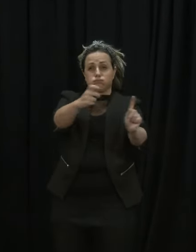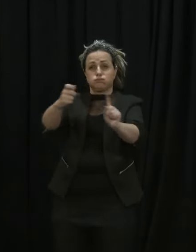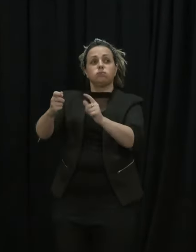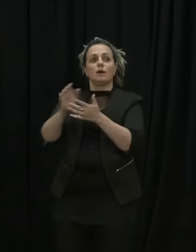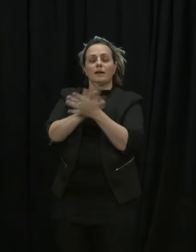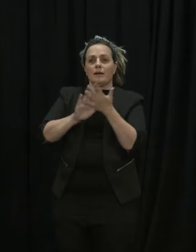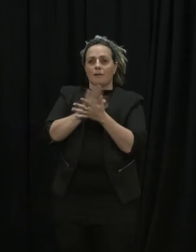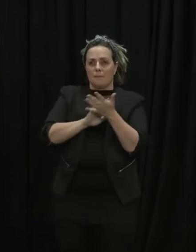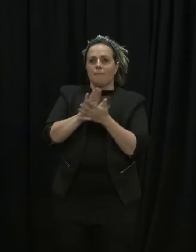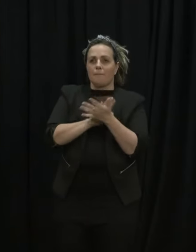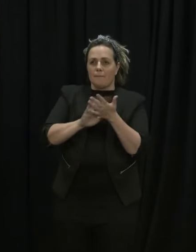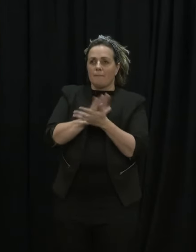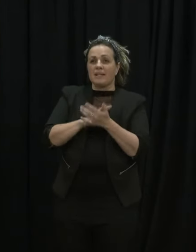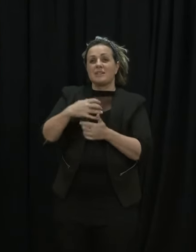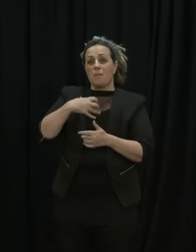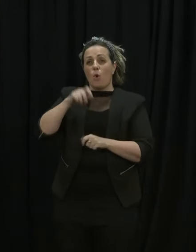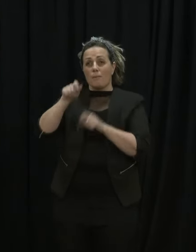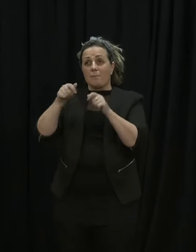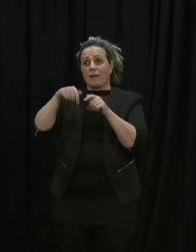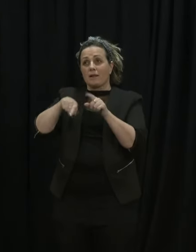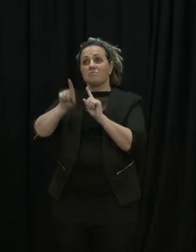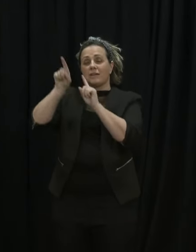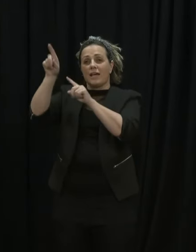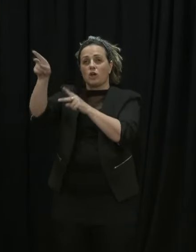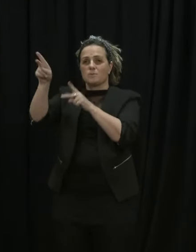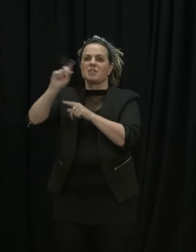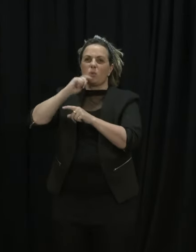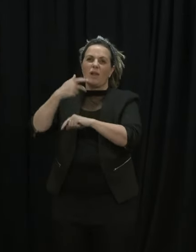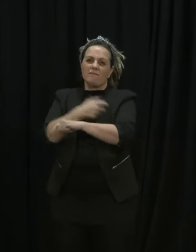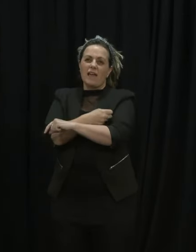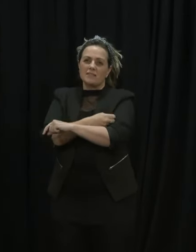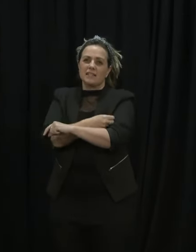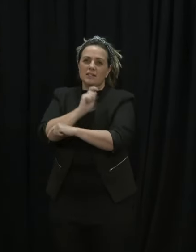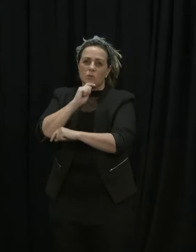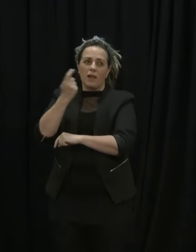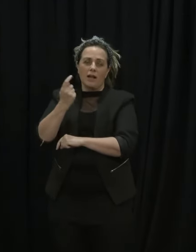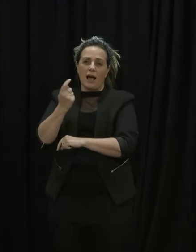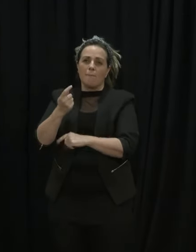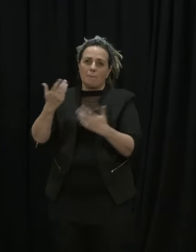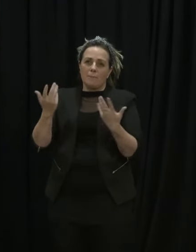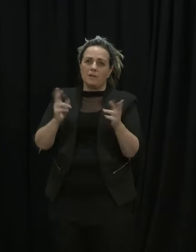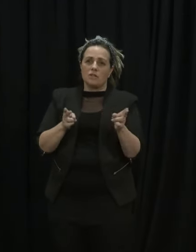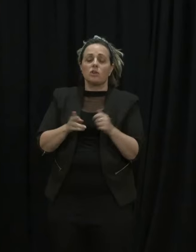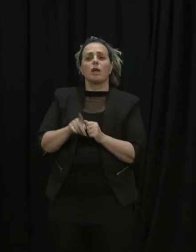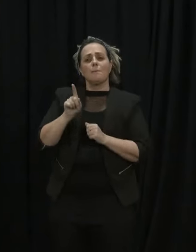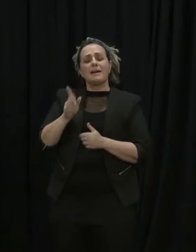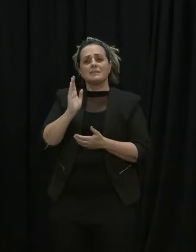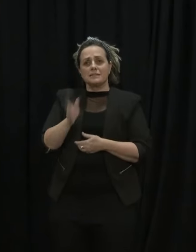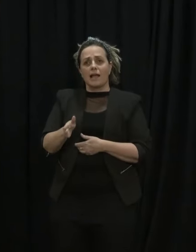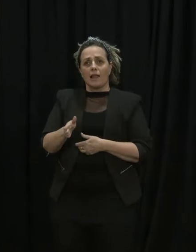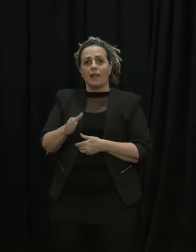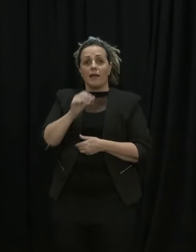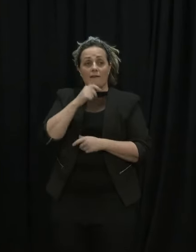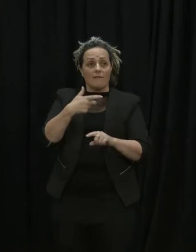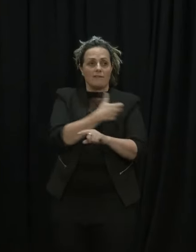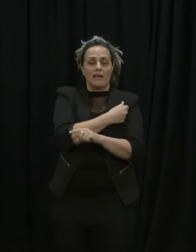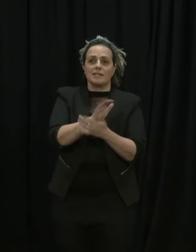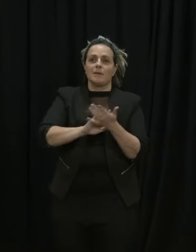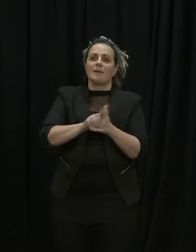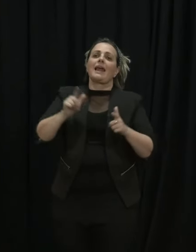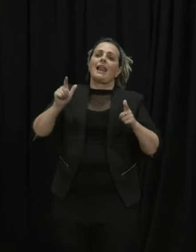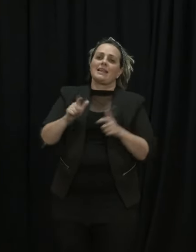of your cases will be vaccinated but it does absolutely keep down the hospitalisations